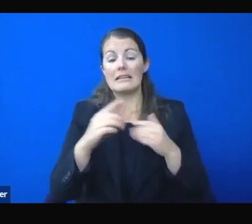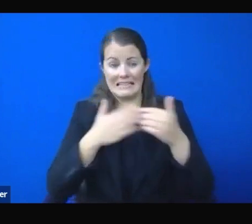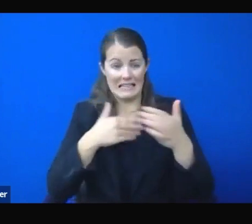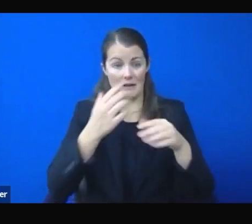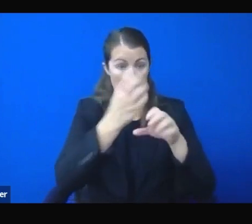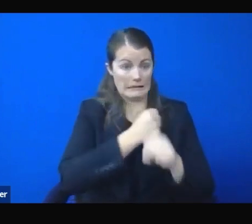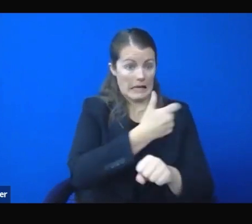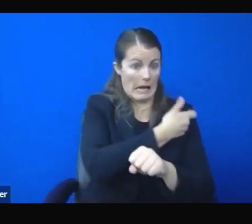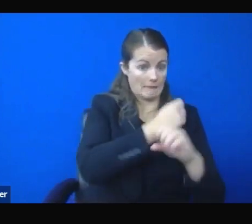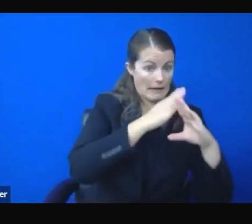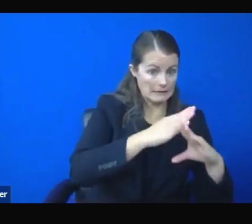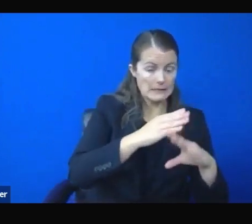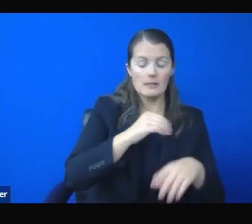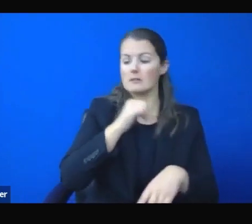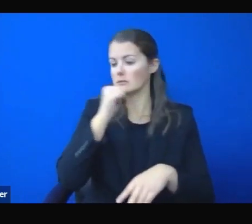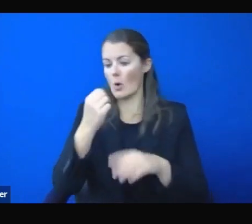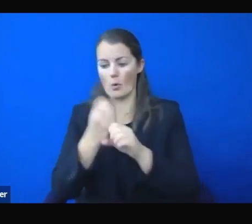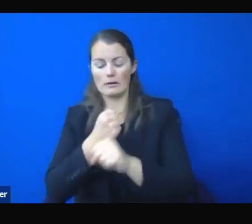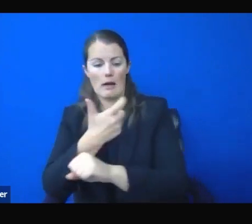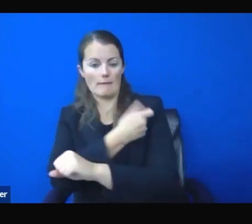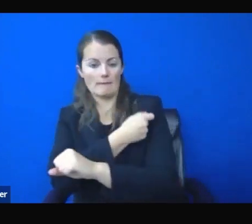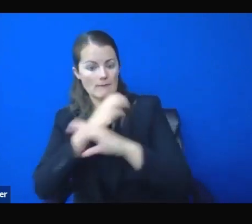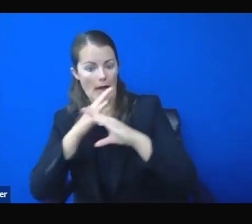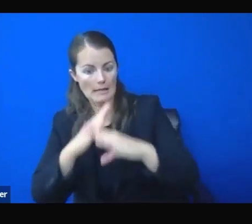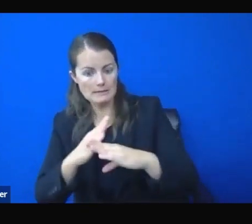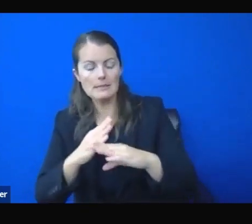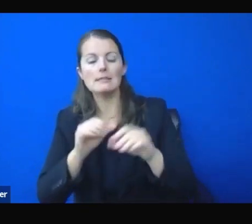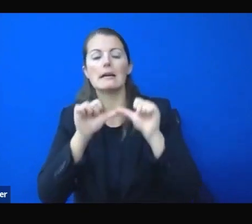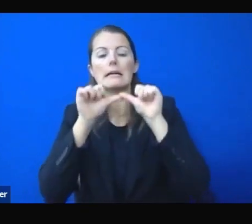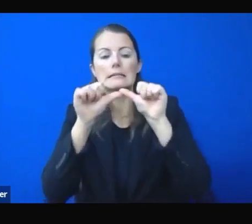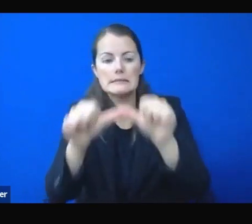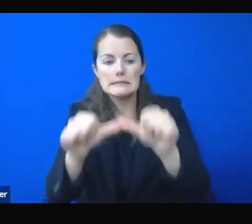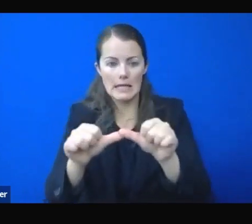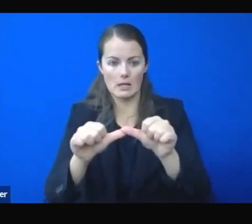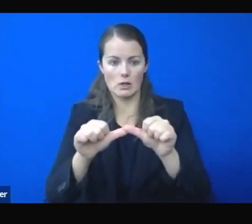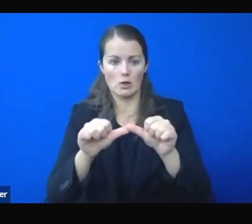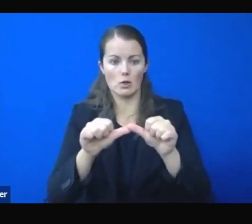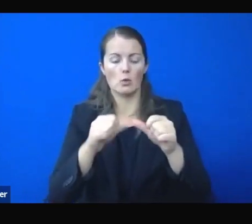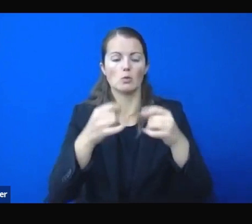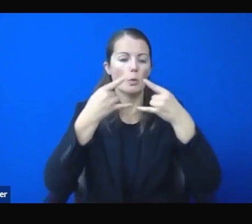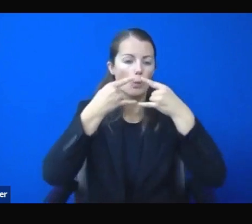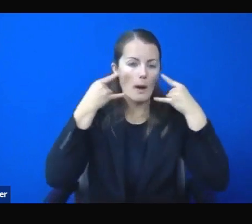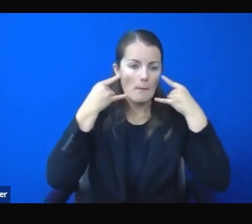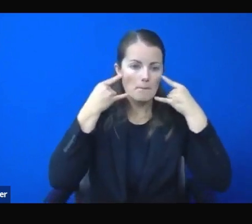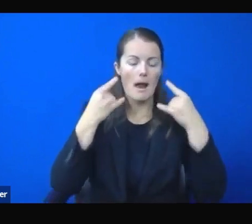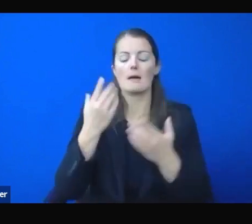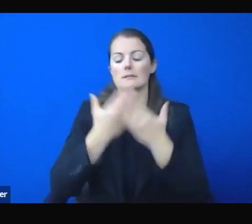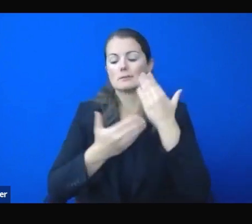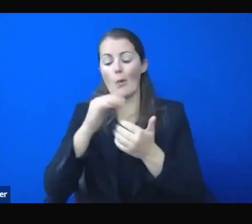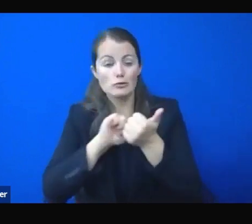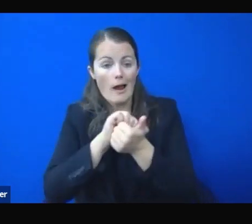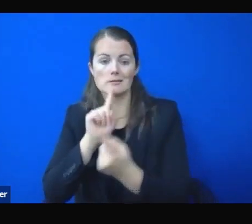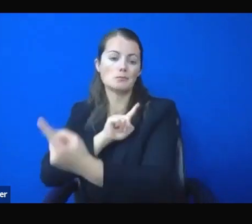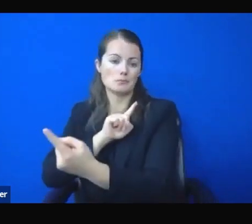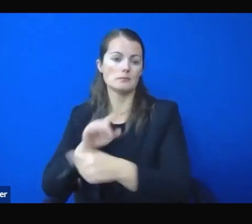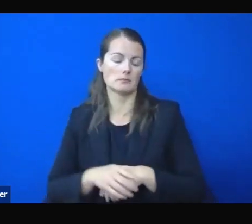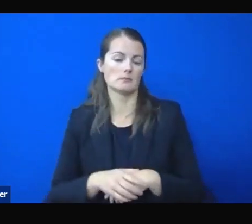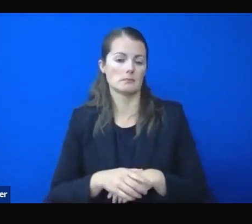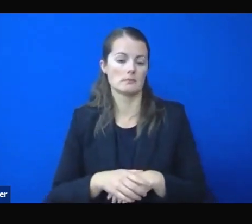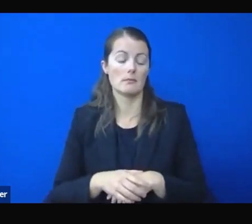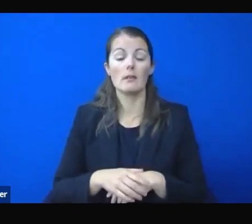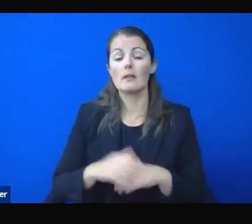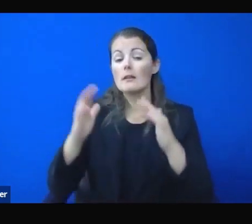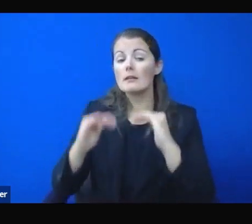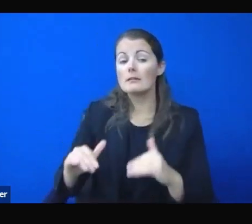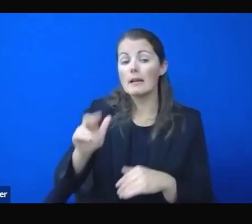Thank you, Governor. Thank you, David, for the question. We have time for a couple more. We'll go to Lauren Clark from Channel 3. Lauren, you're up next. Hi there, Governor.